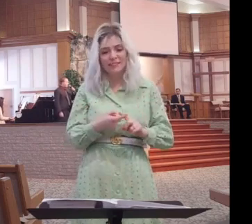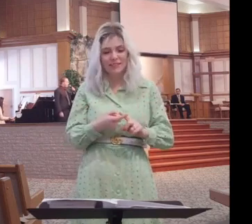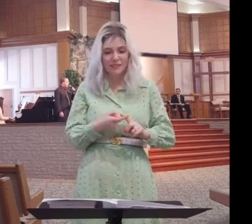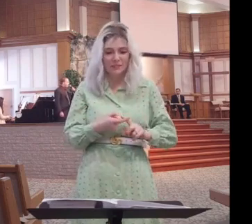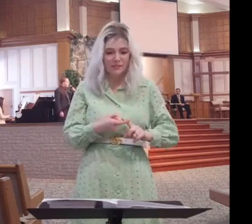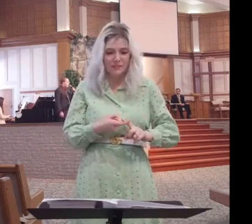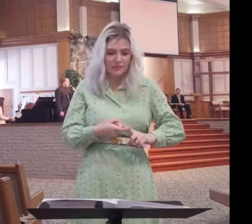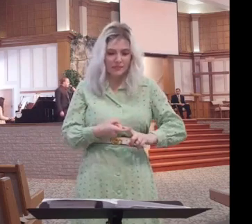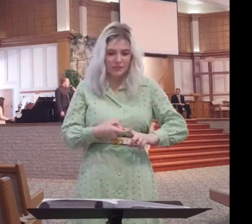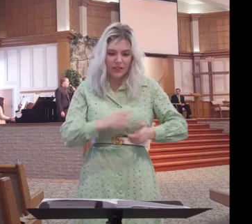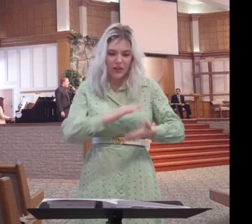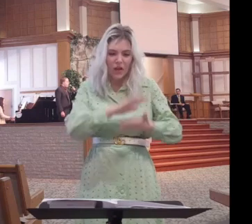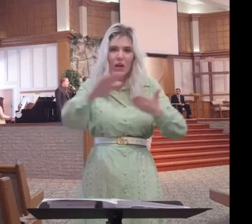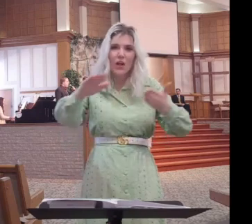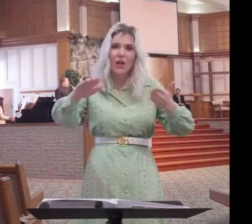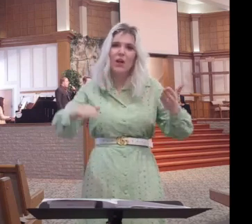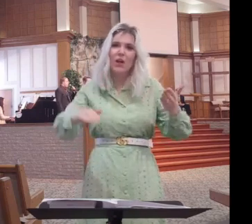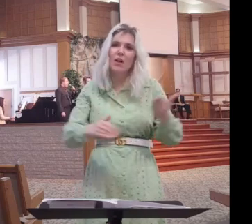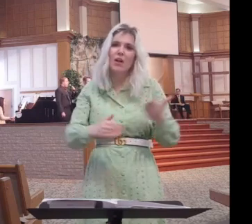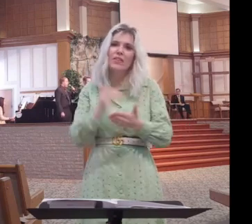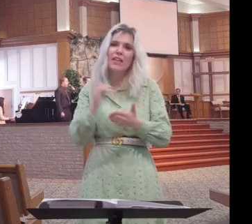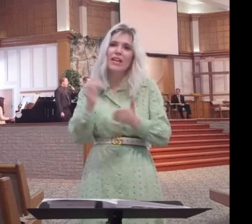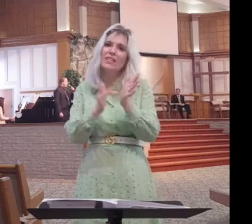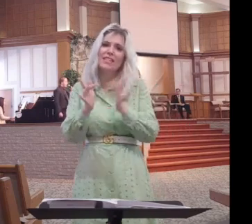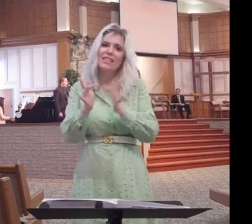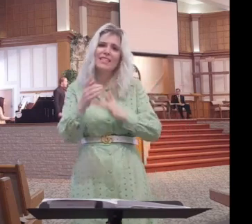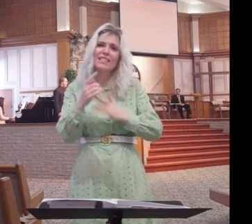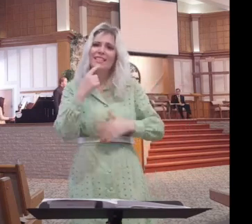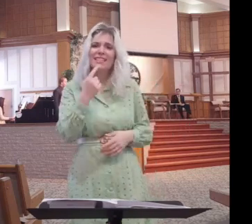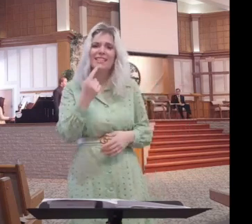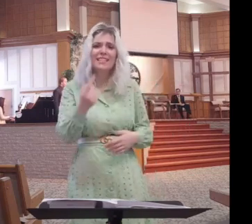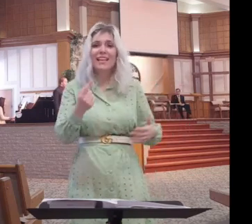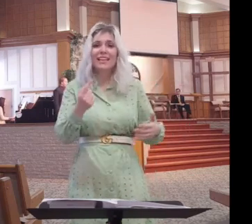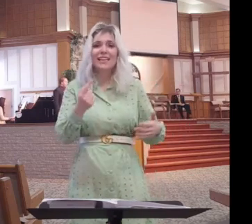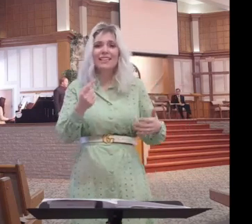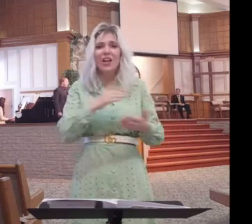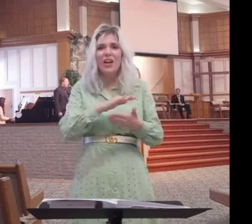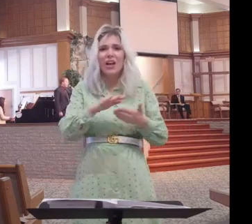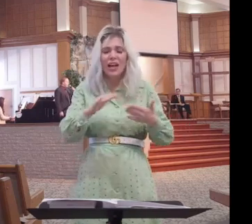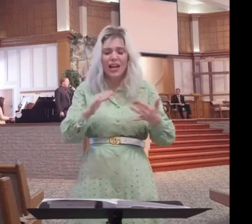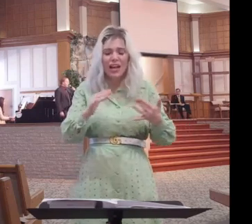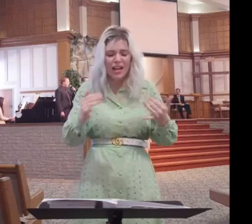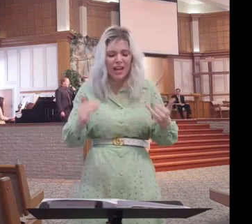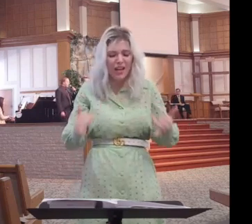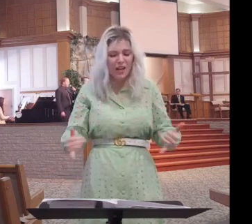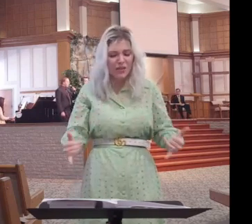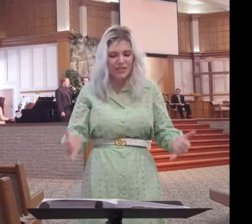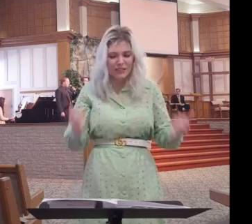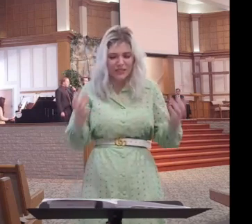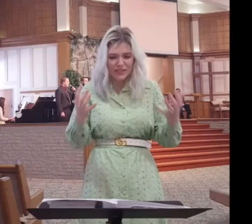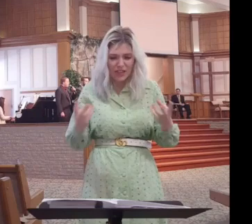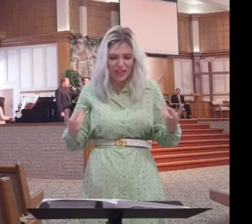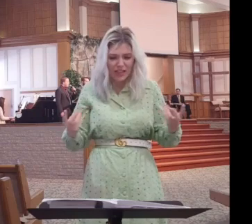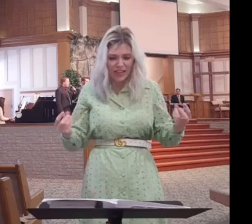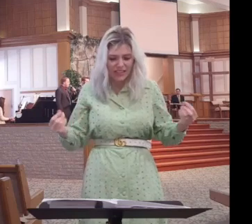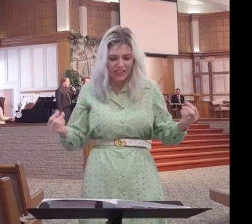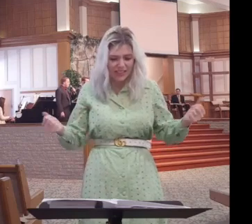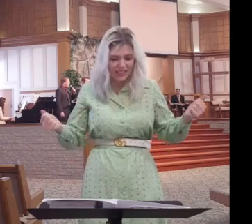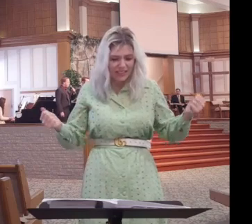All that he said, now he was dead, so